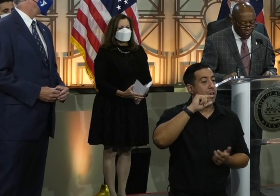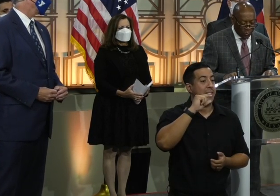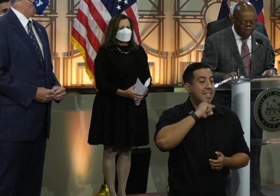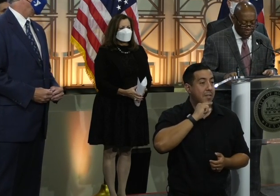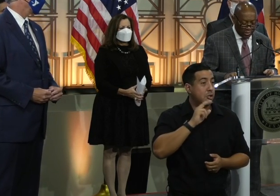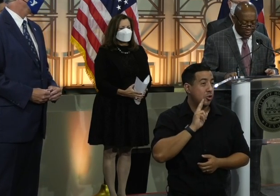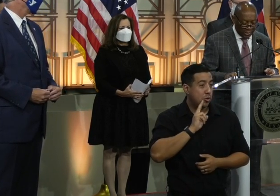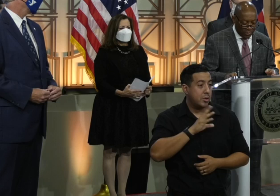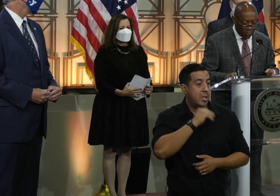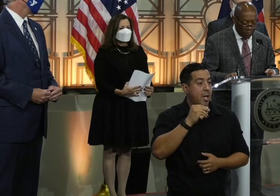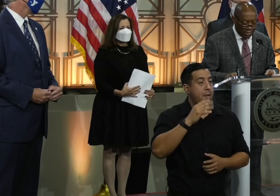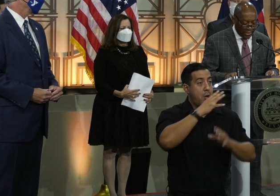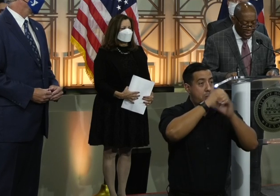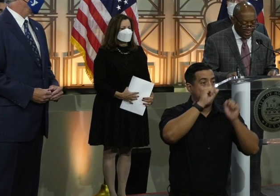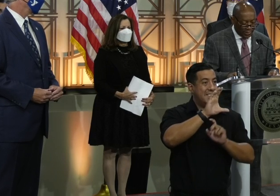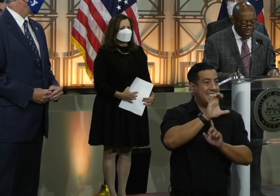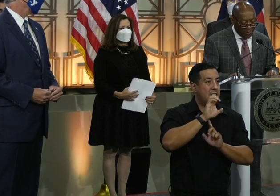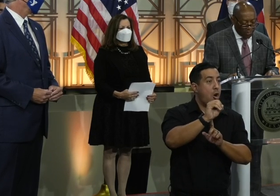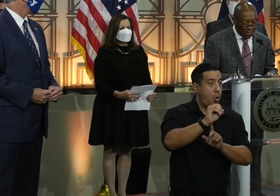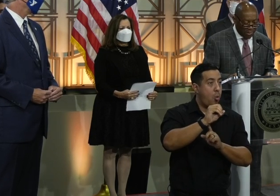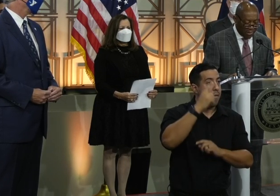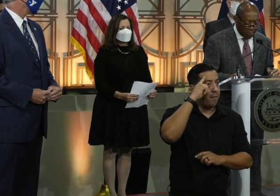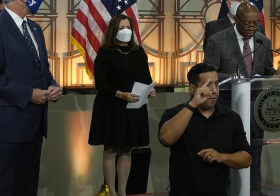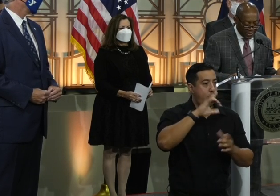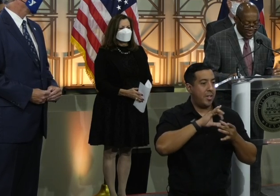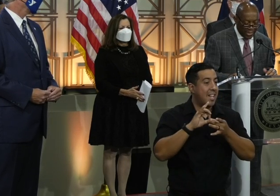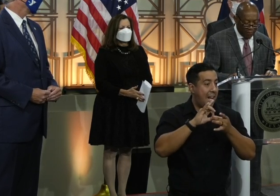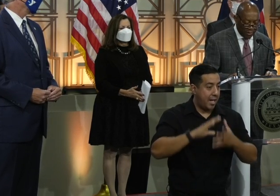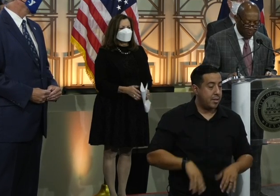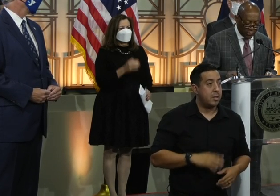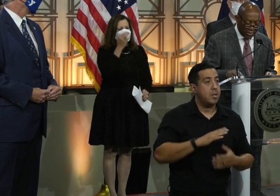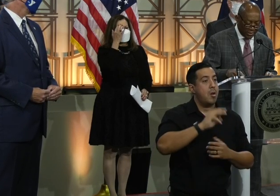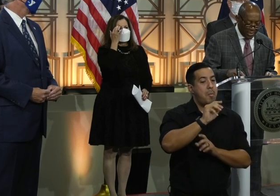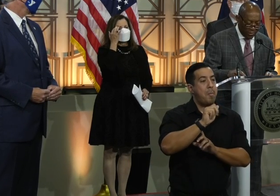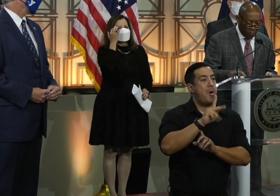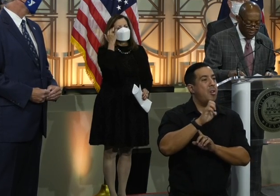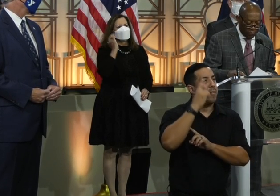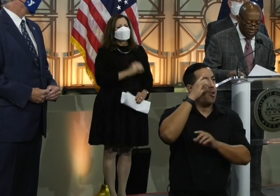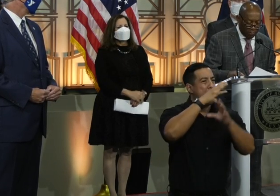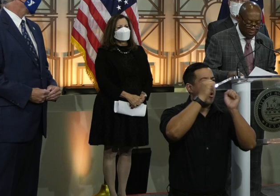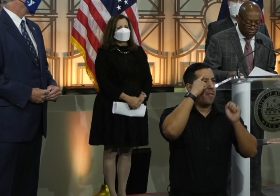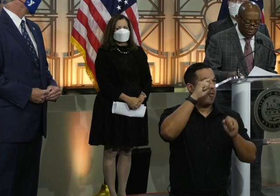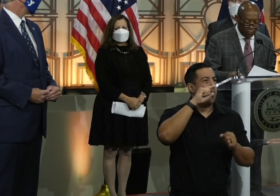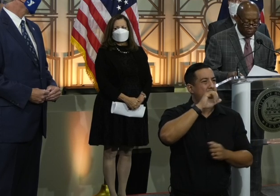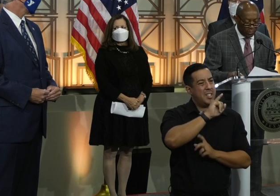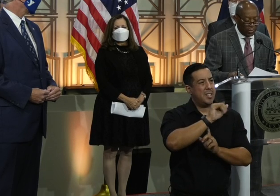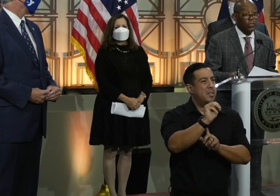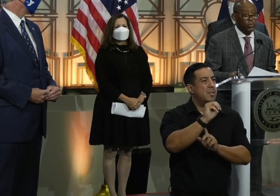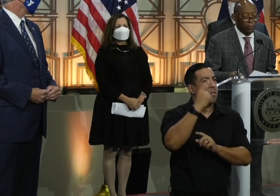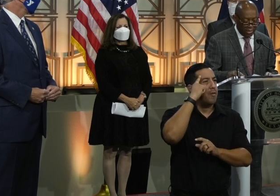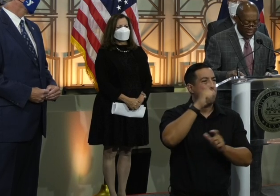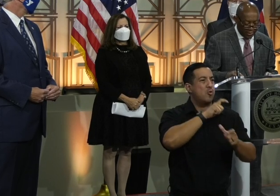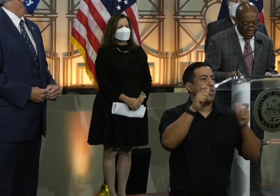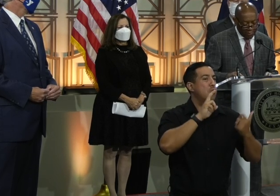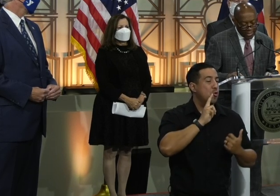Daniel Stoker, President and CEO of the Alliance. Martin B. Kaminsky, President and CEO of Interfaith Ministries for Greater